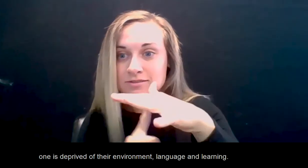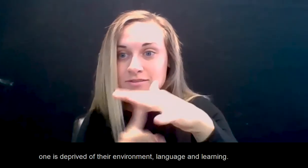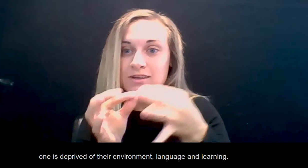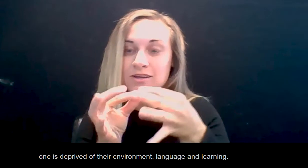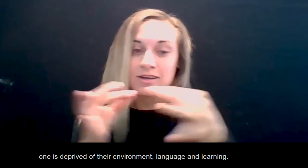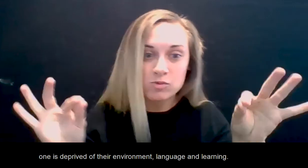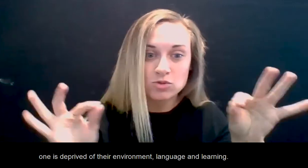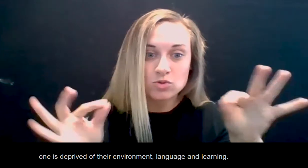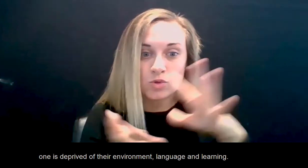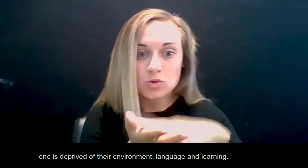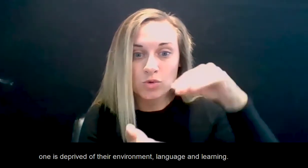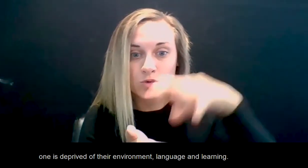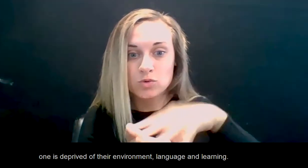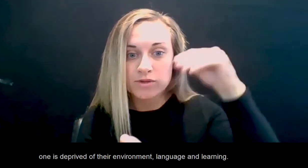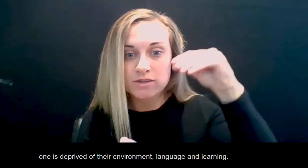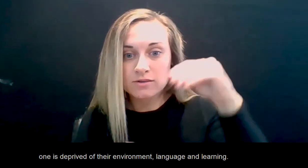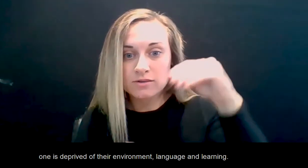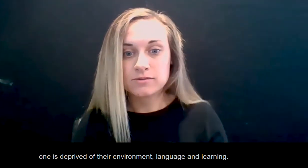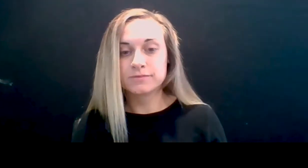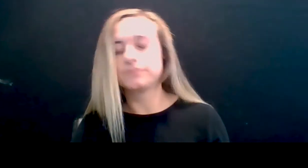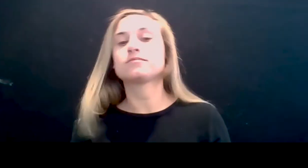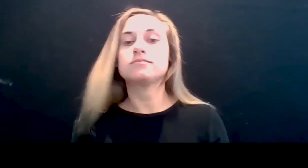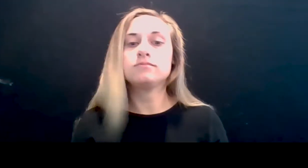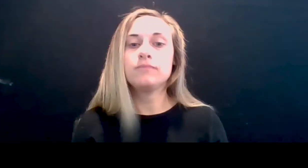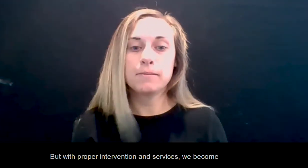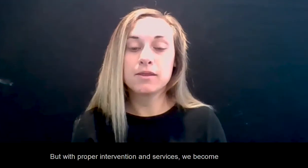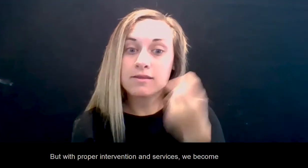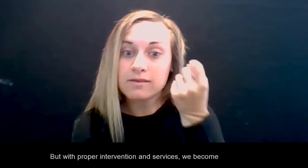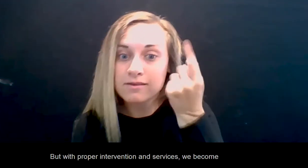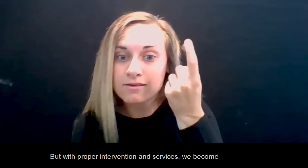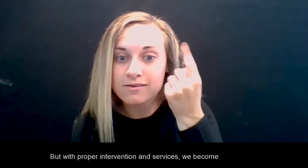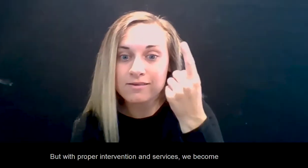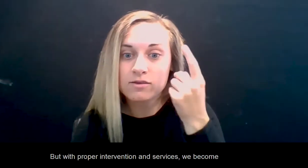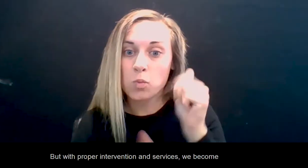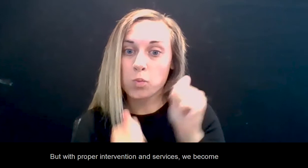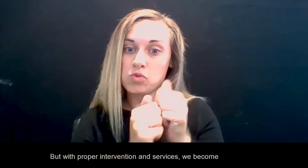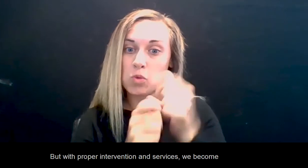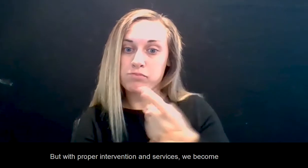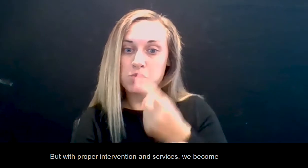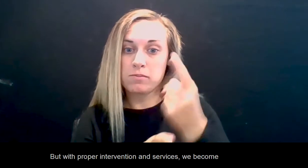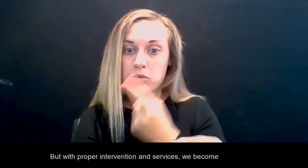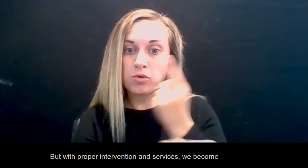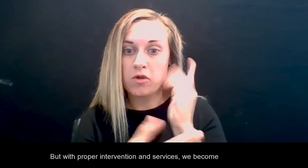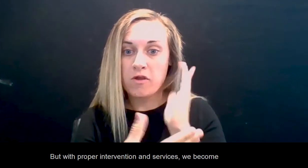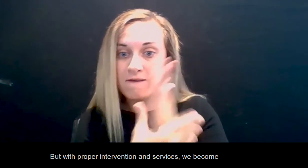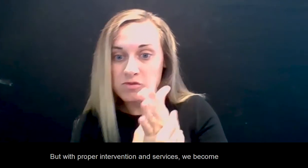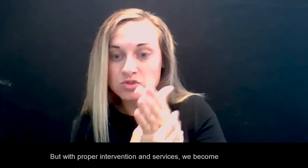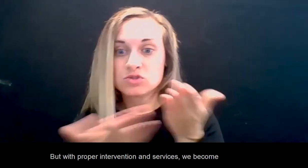language, and learning. But with proper intervention and services, services,